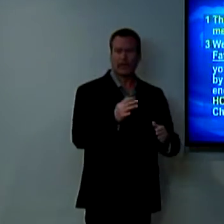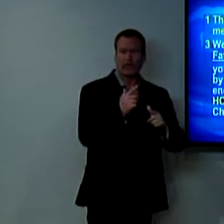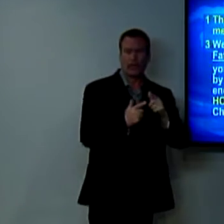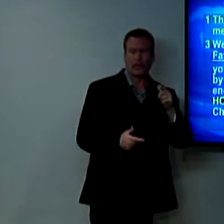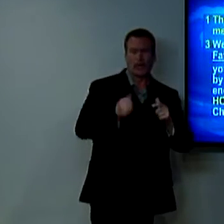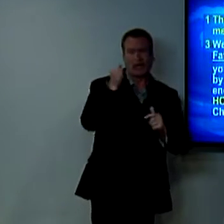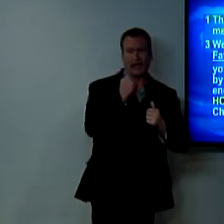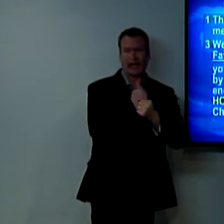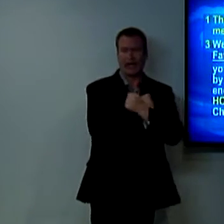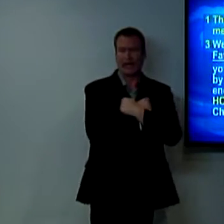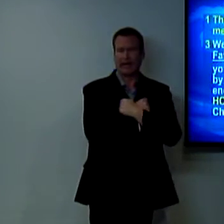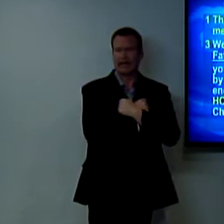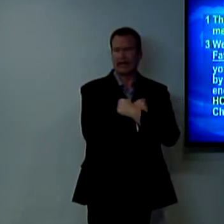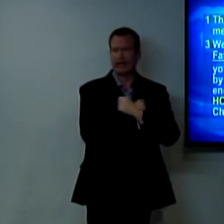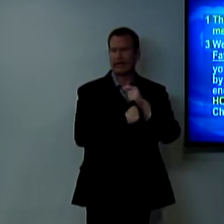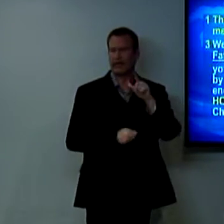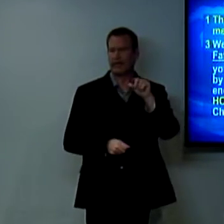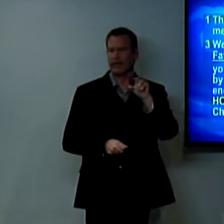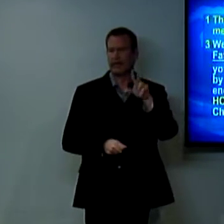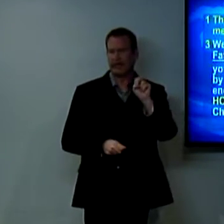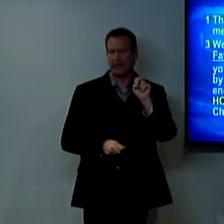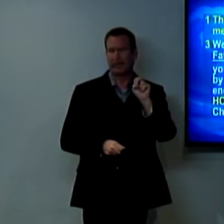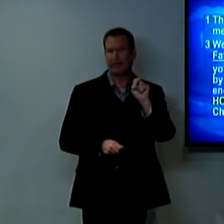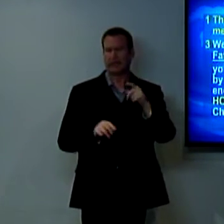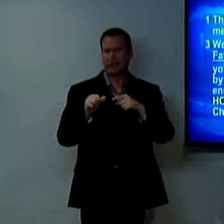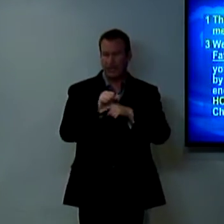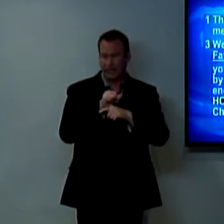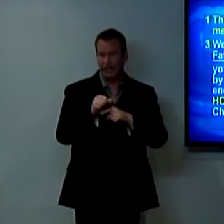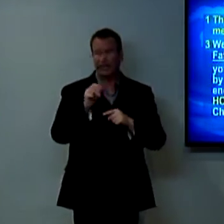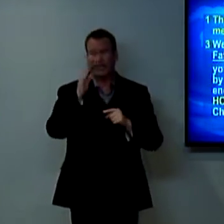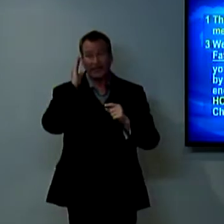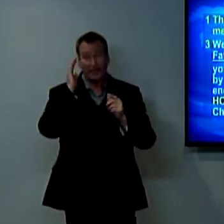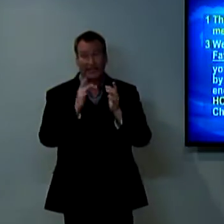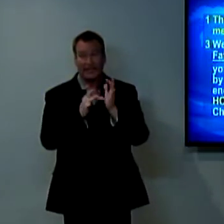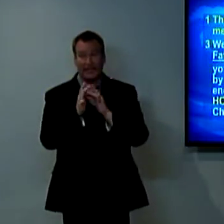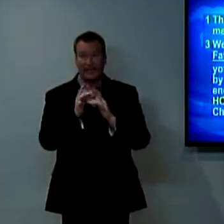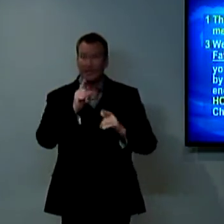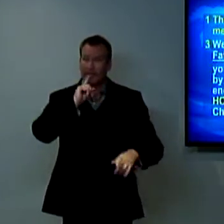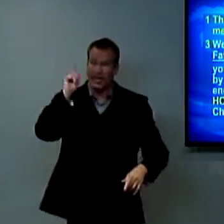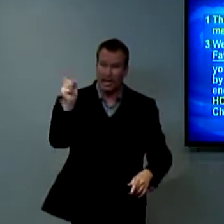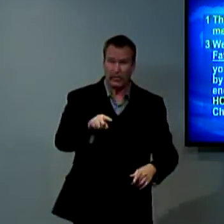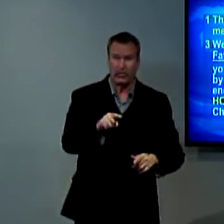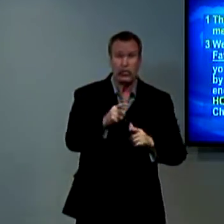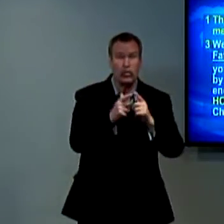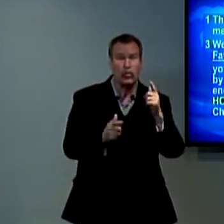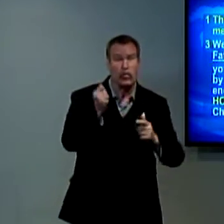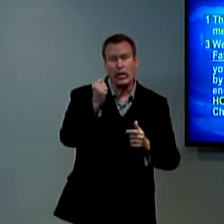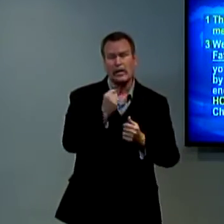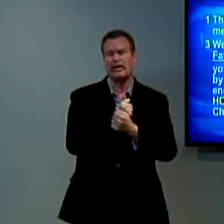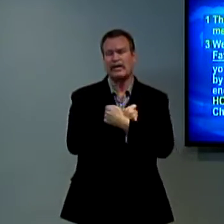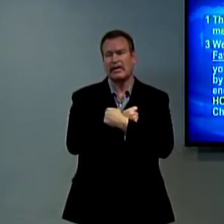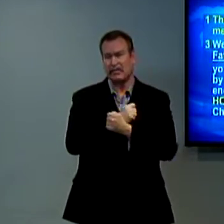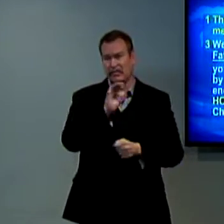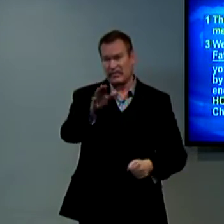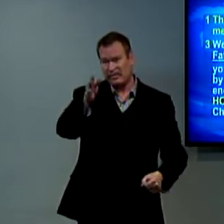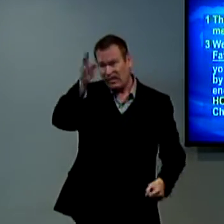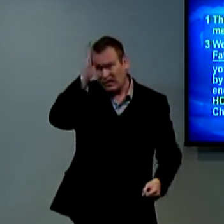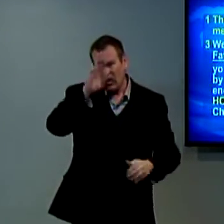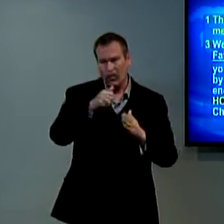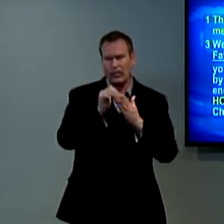when we look and we see that Paul said that they are continually remembering these people and we know